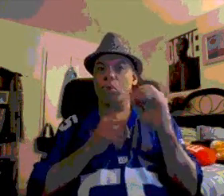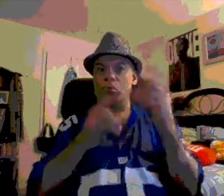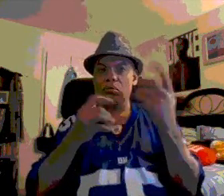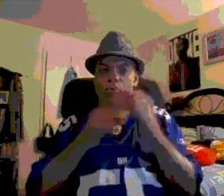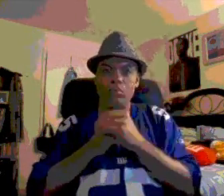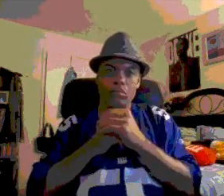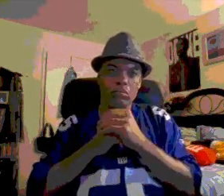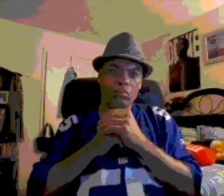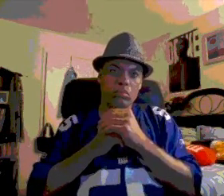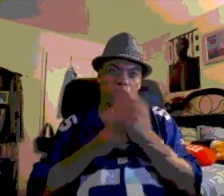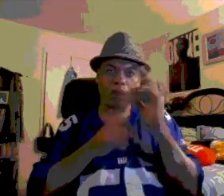So what's the deal with us?